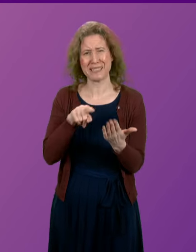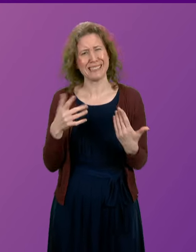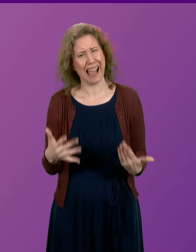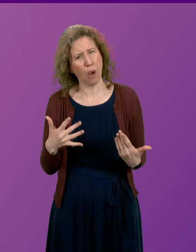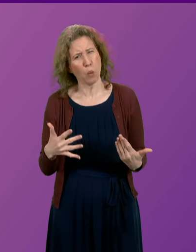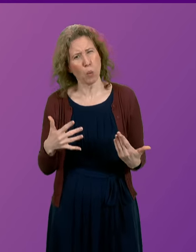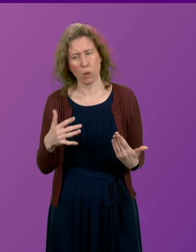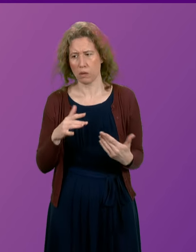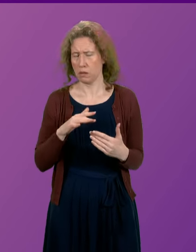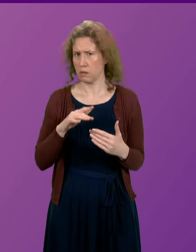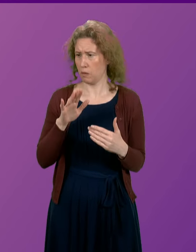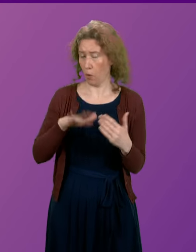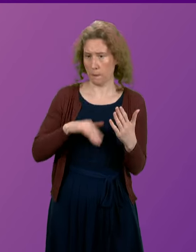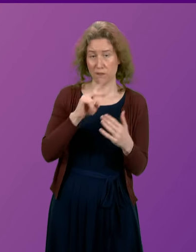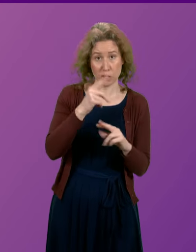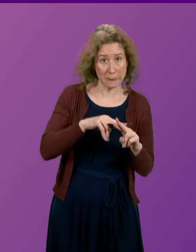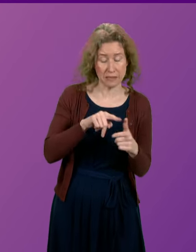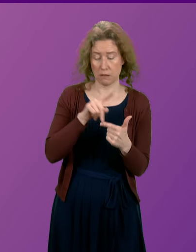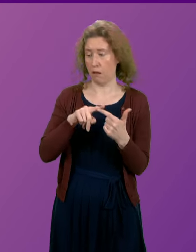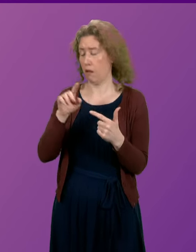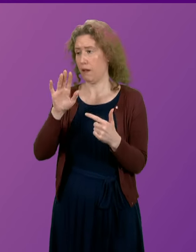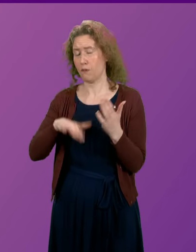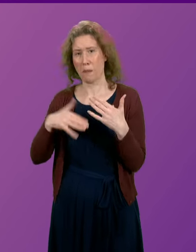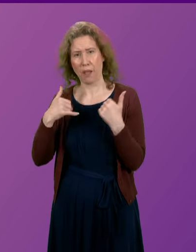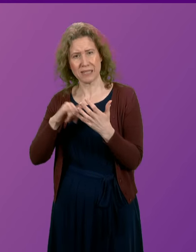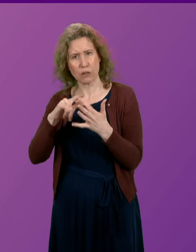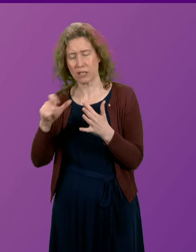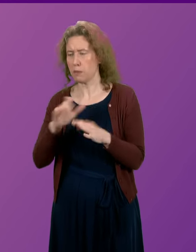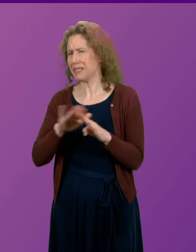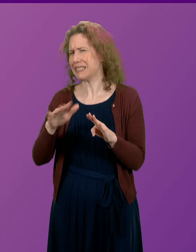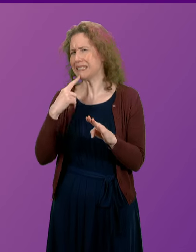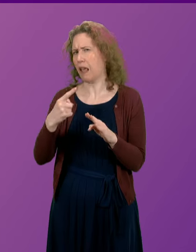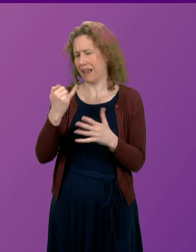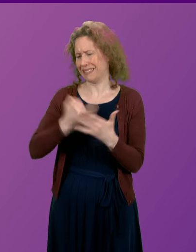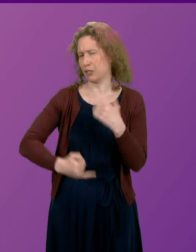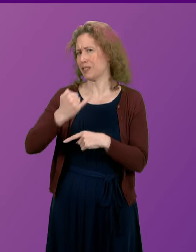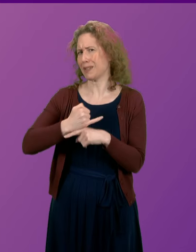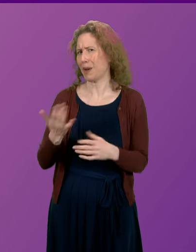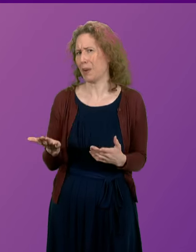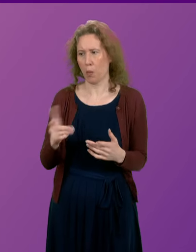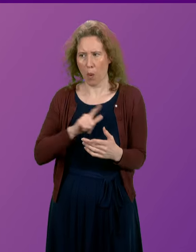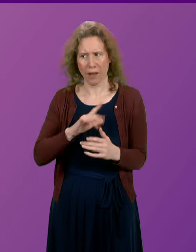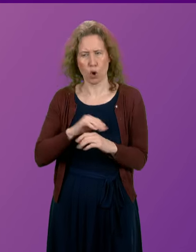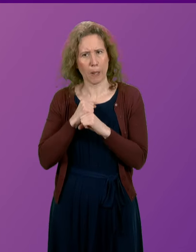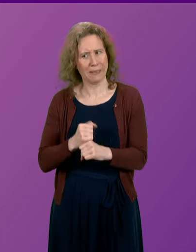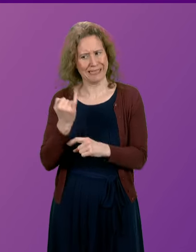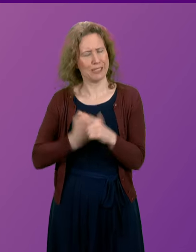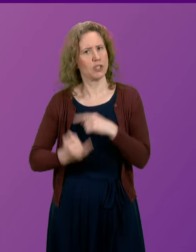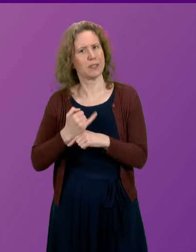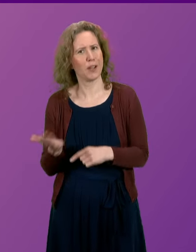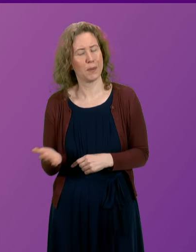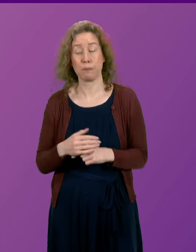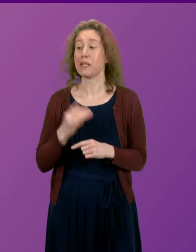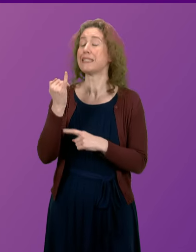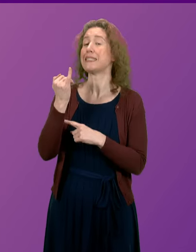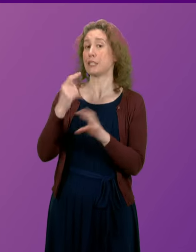now from the First Minister and from the Health Secretary, not when the report was published six years ago? And